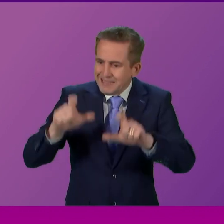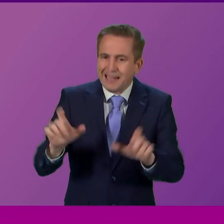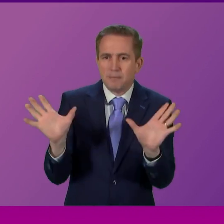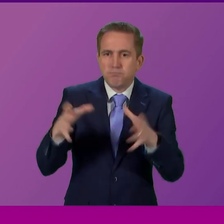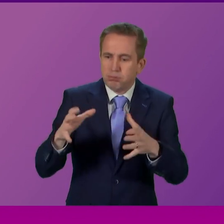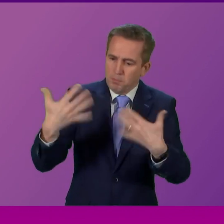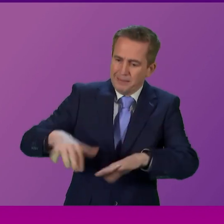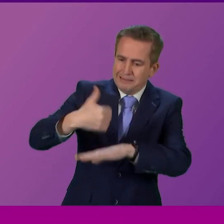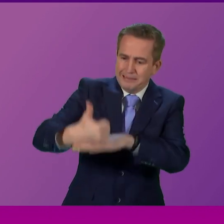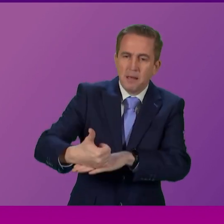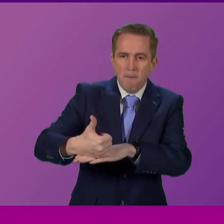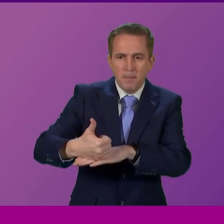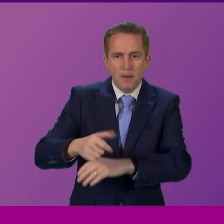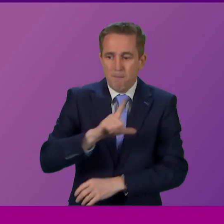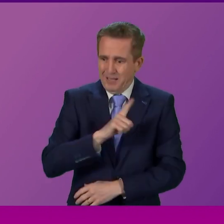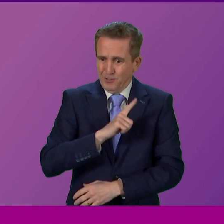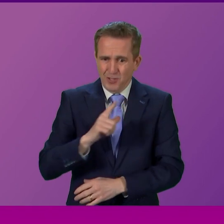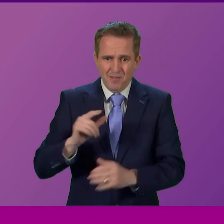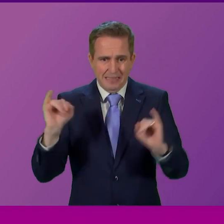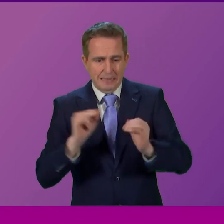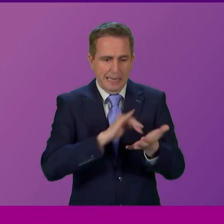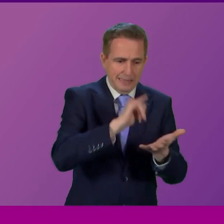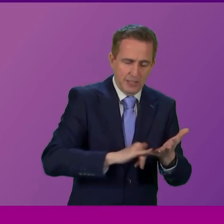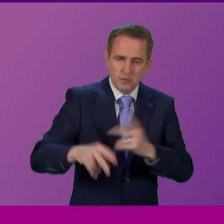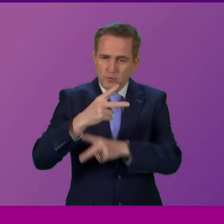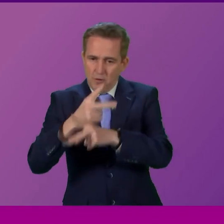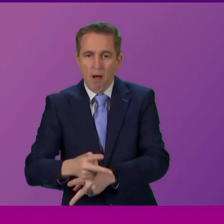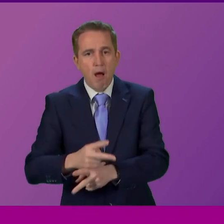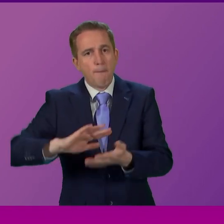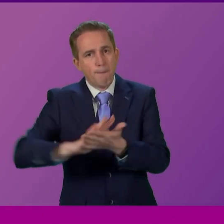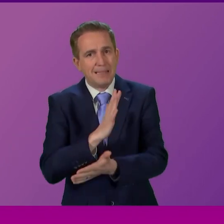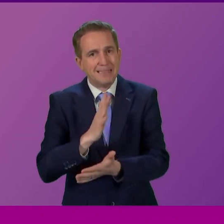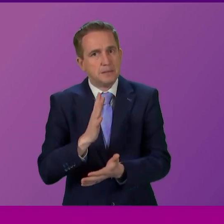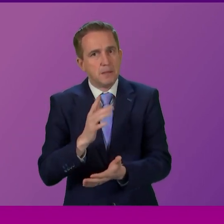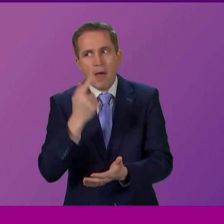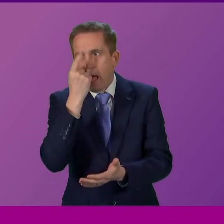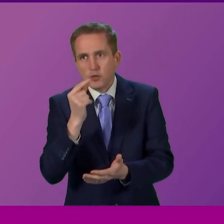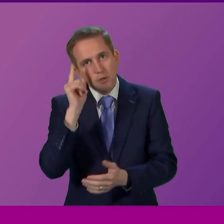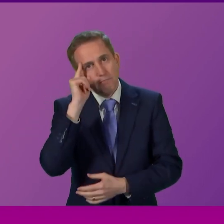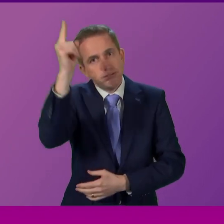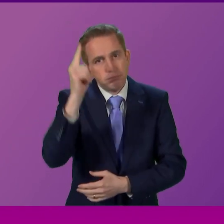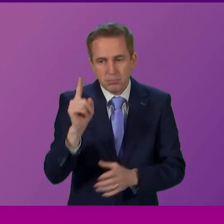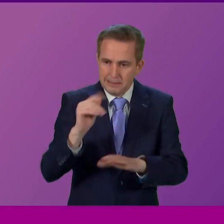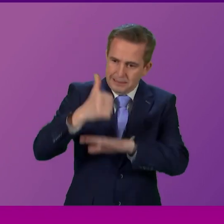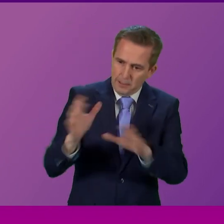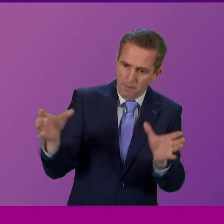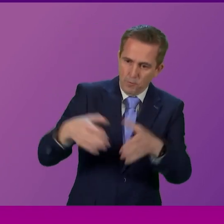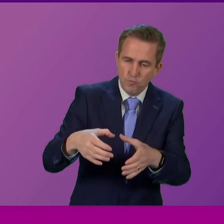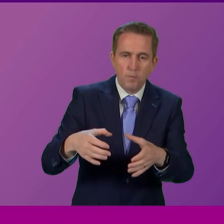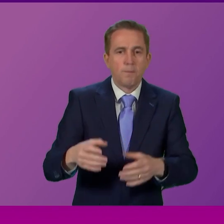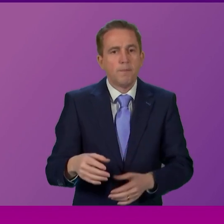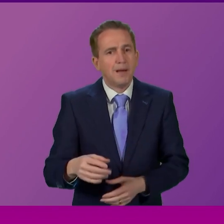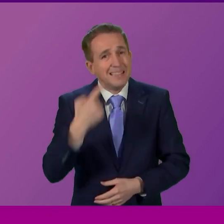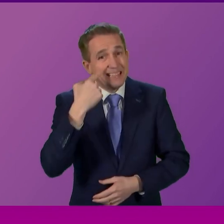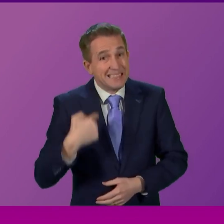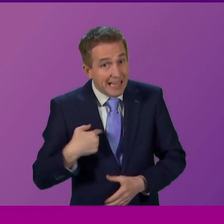pressures our NHS and care services are facing and I'm pleased that I played a wee part in suggesting it. The First Minister's briefing yesterday just like the